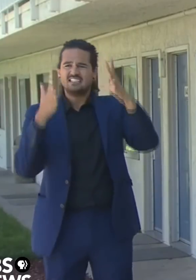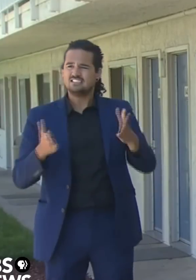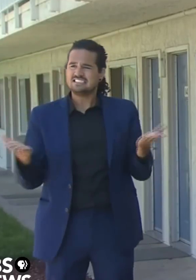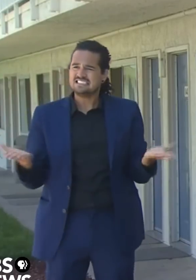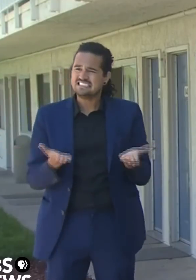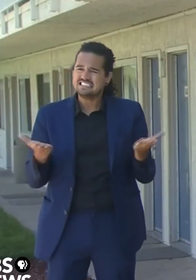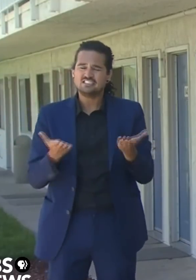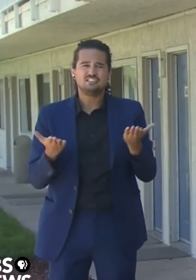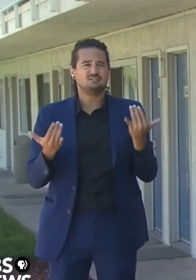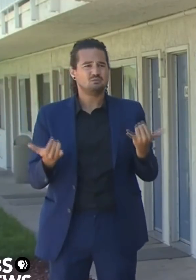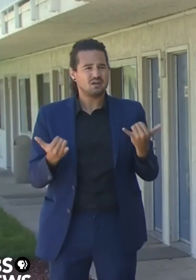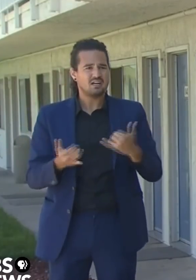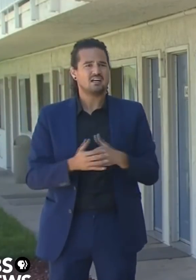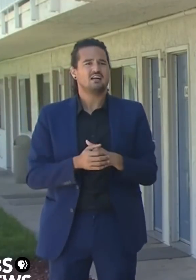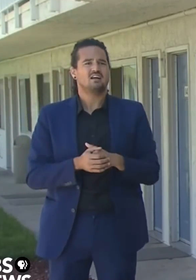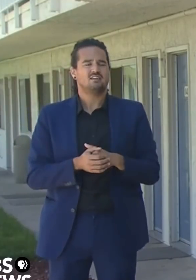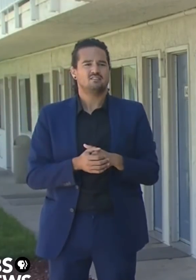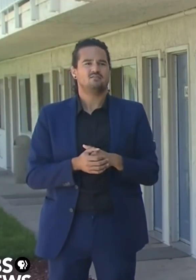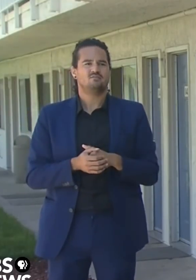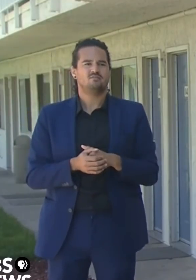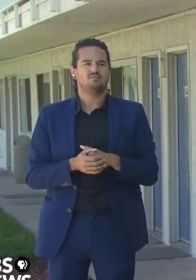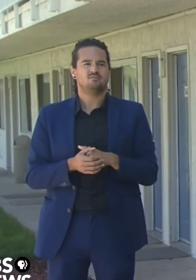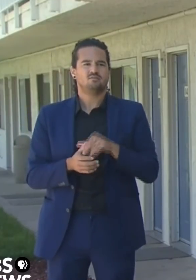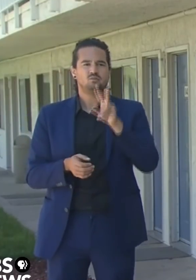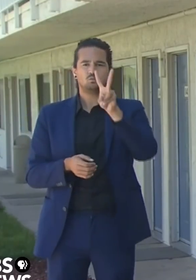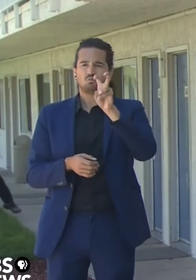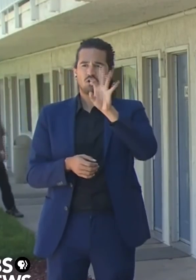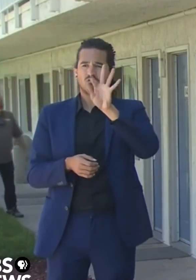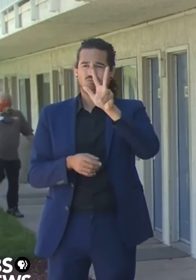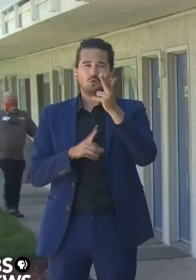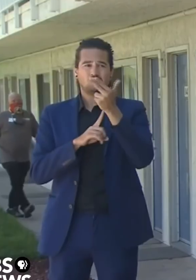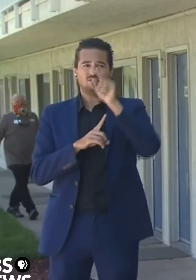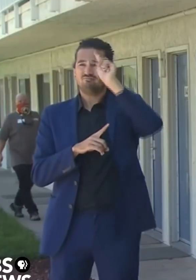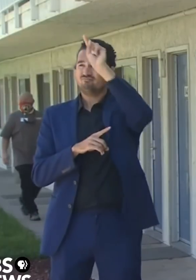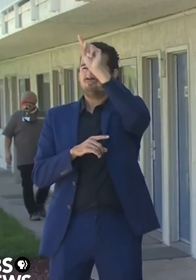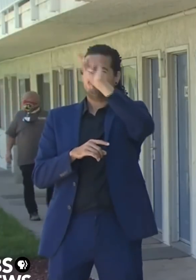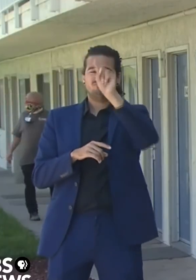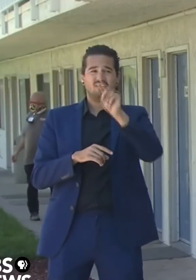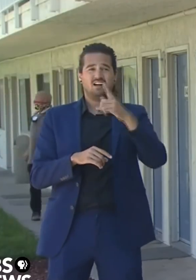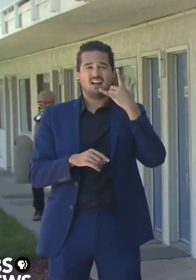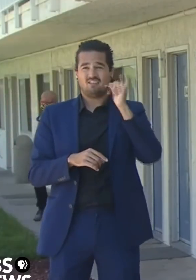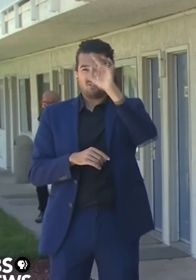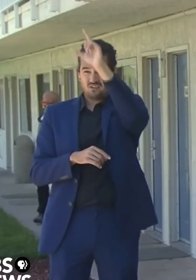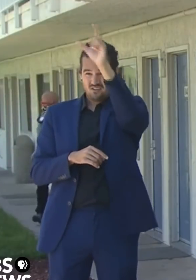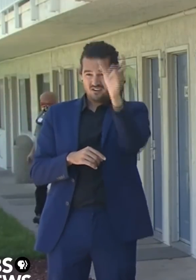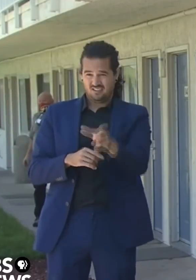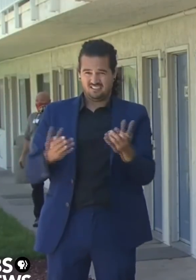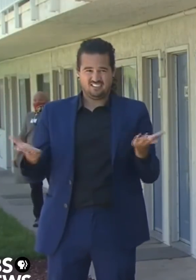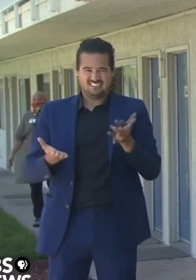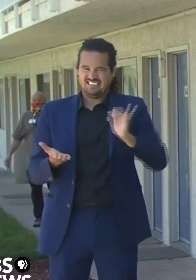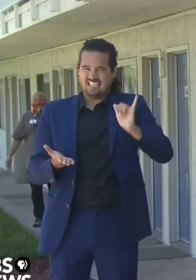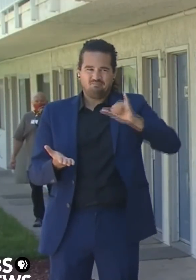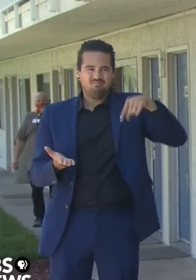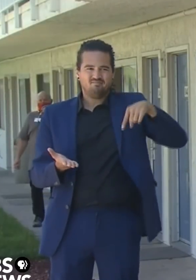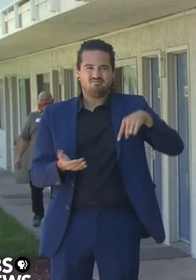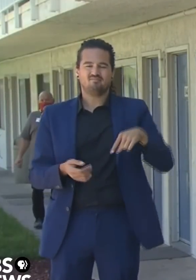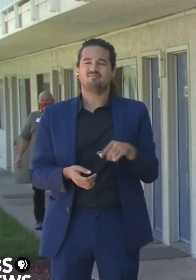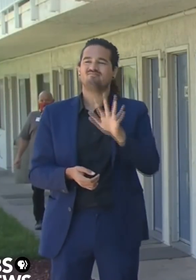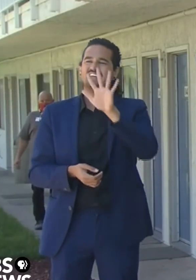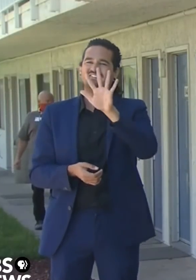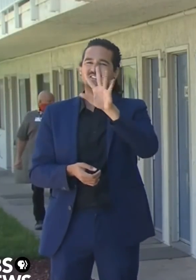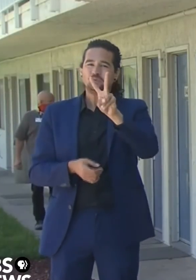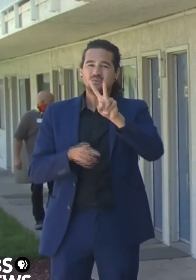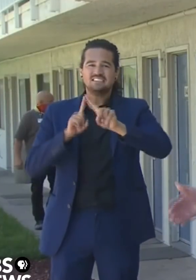293 hotels like this have been procured in our portfolio in 52 counties in the state of